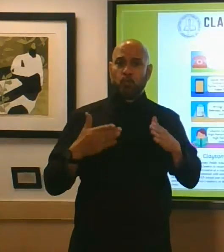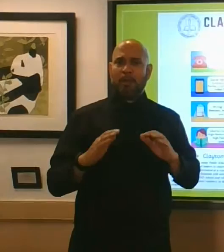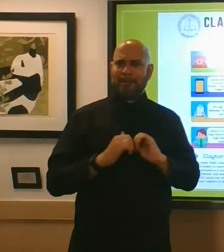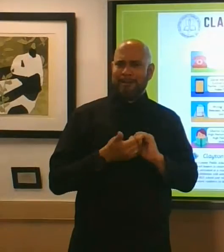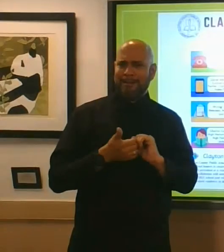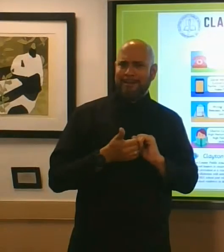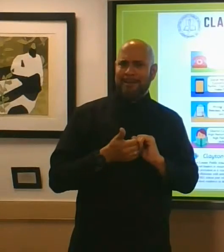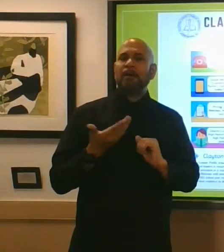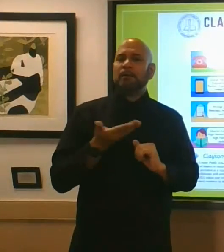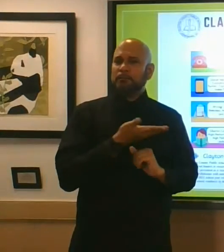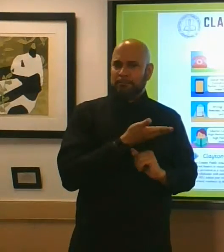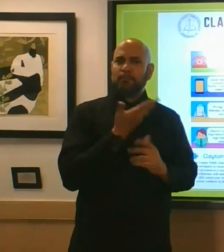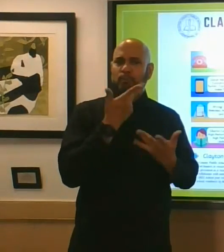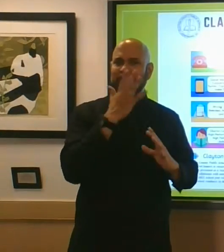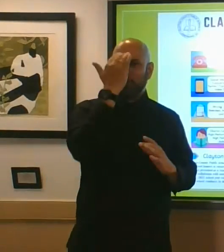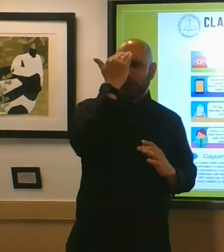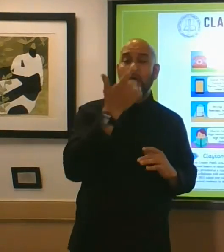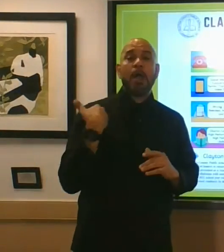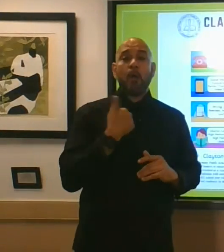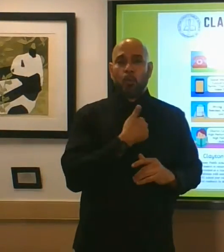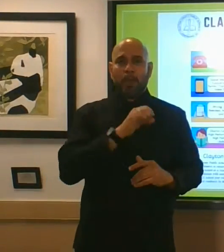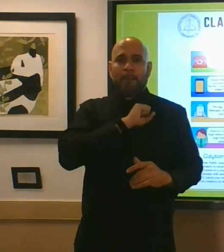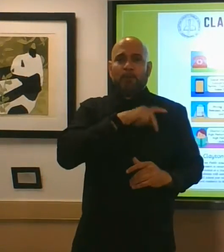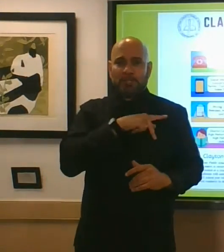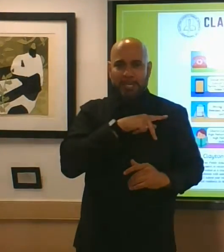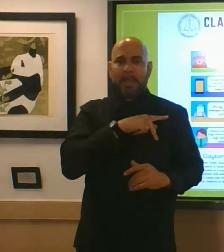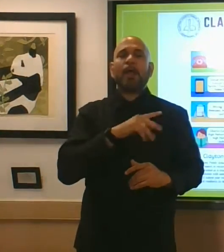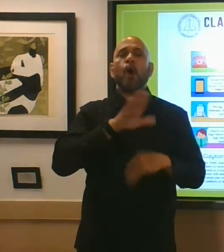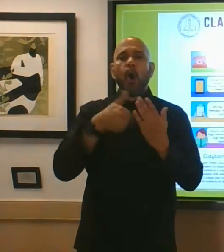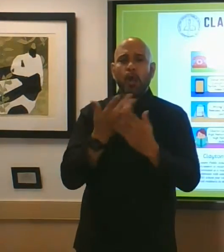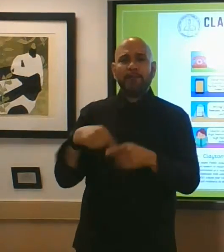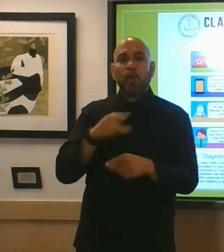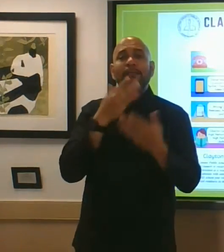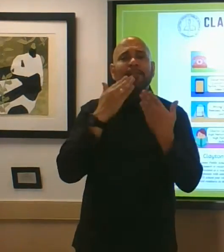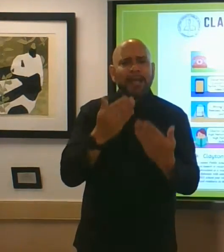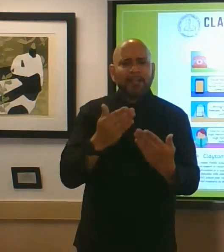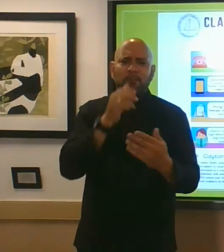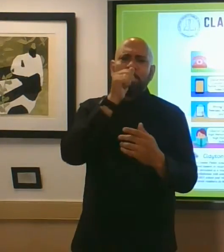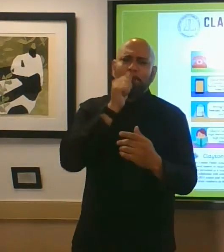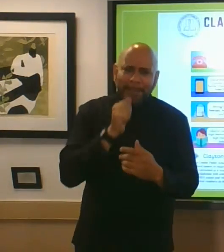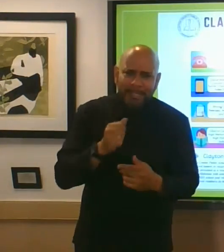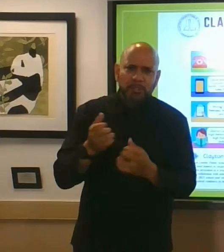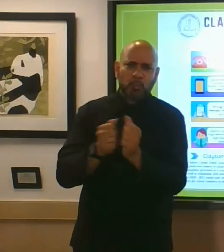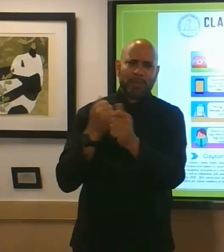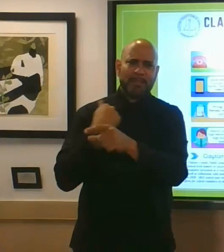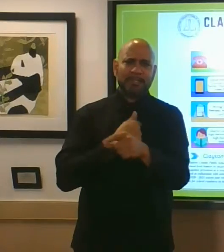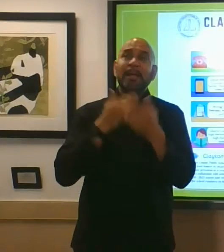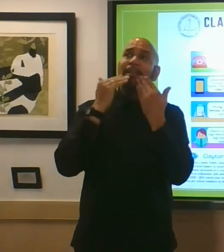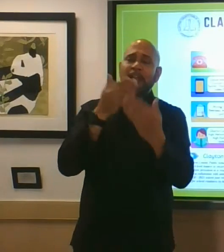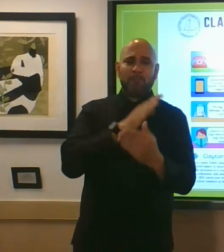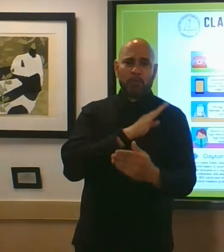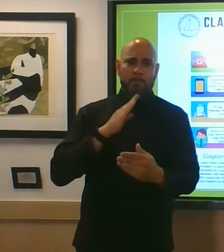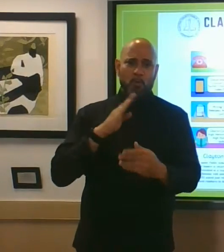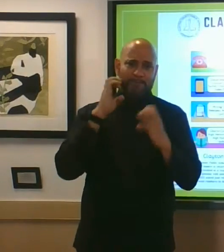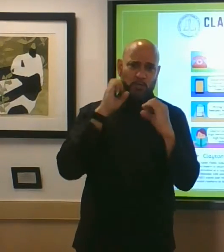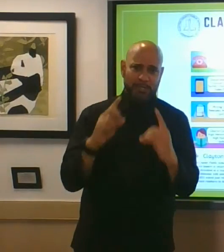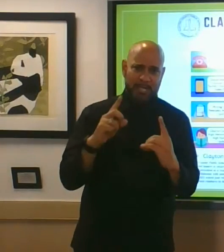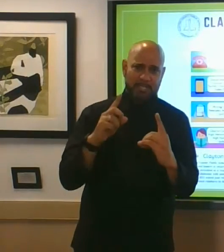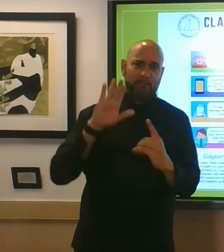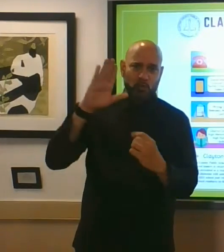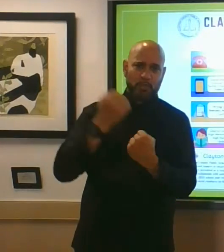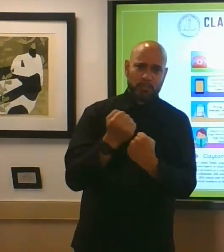and just know we appreciate all of you thank you for being patient with us thank you to our board of education for their support